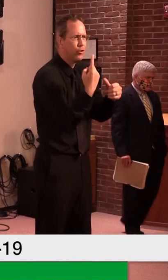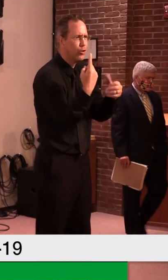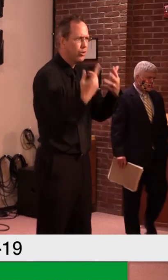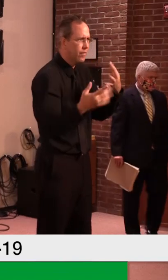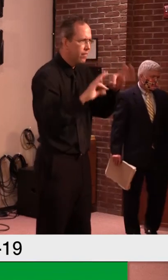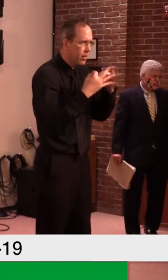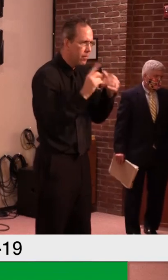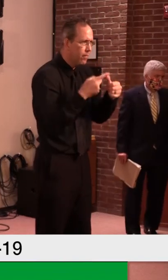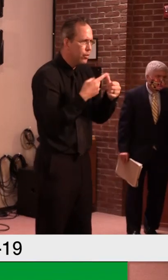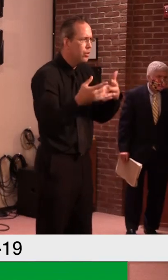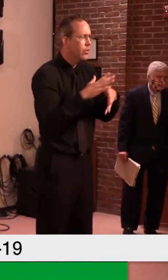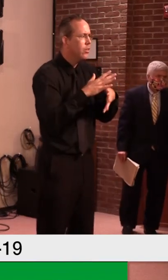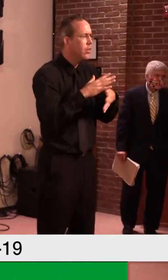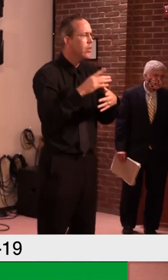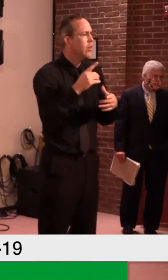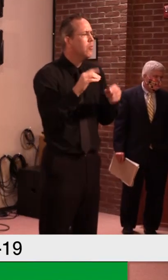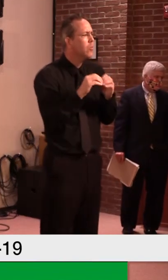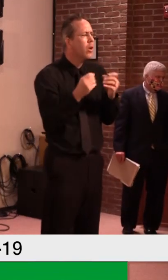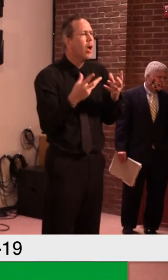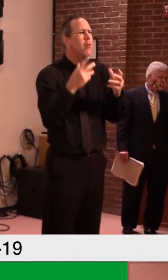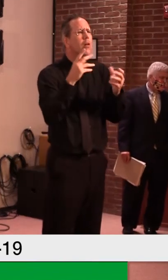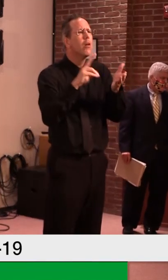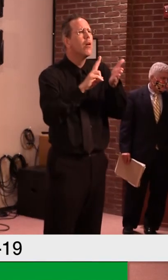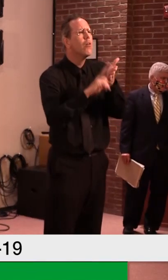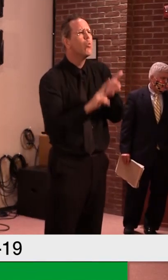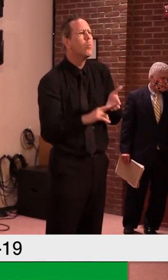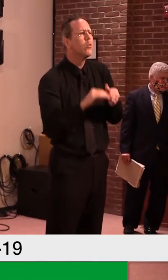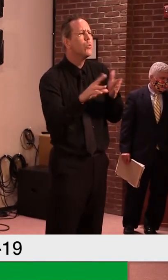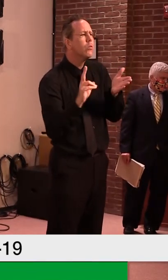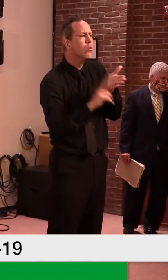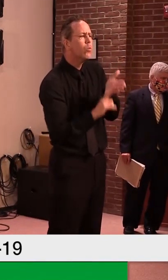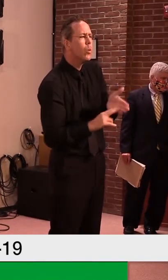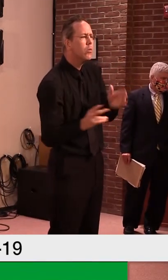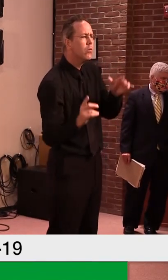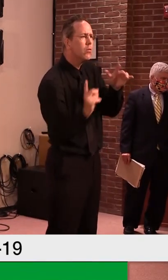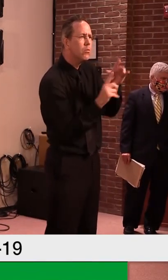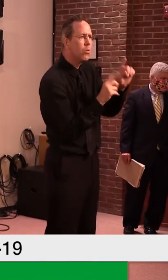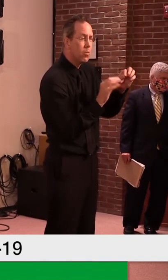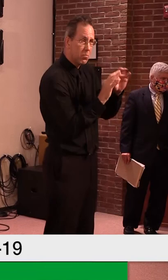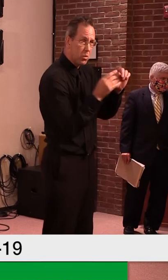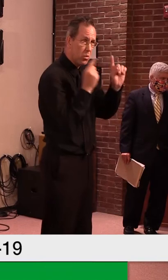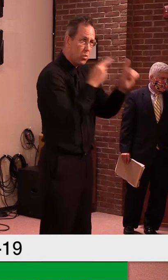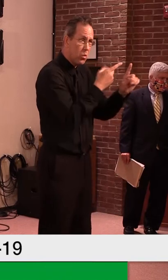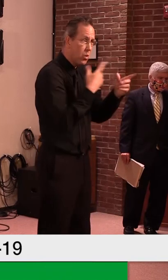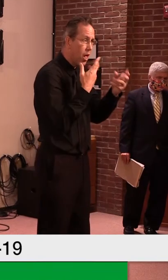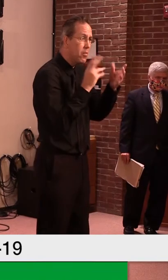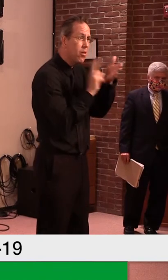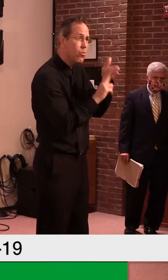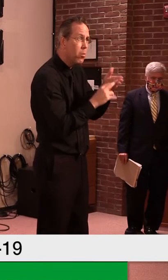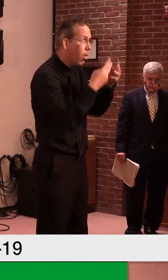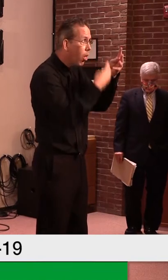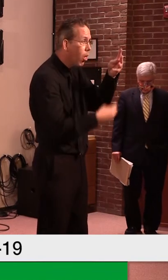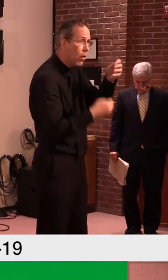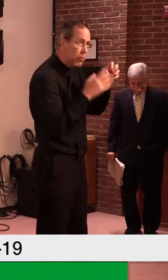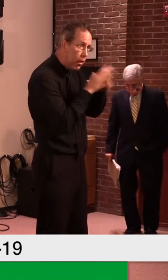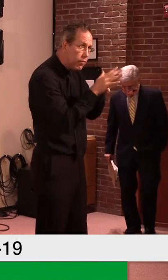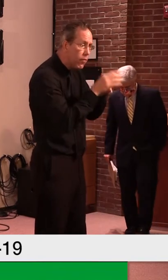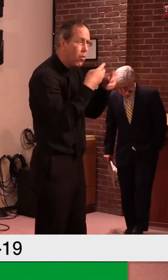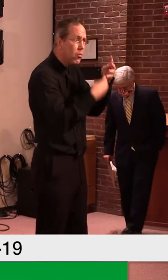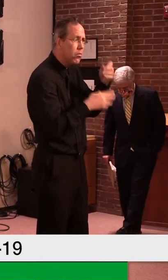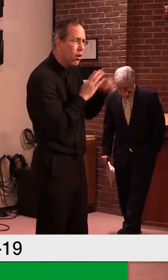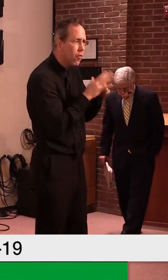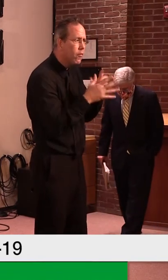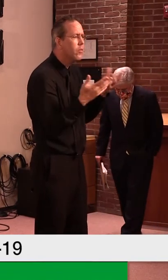and so forth. And that's, I think, part of what she's asking. I think, firstly, know, she should do as best for her students, and then we will, uh, seek to address issues